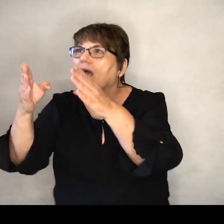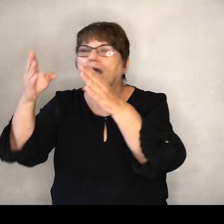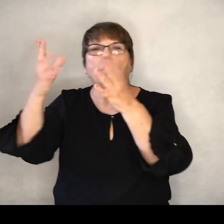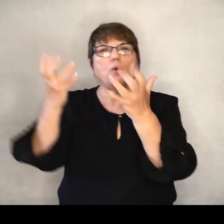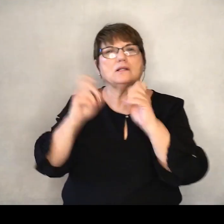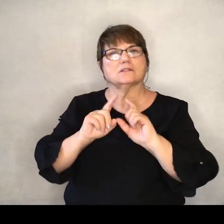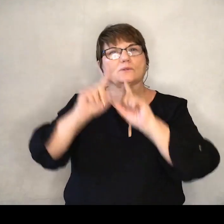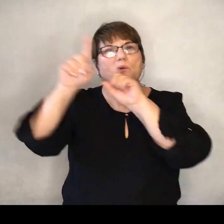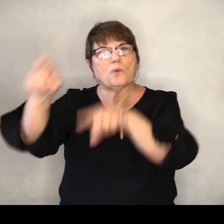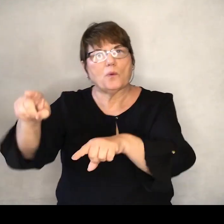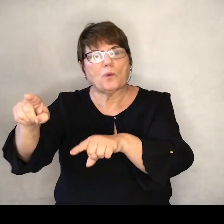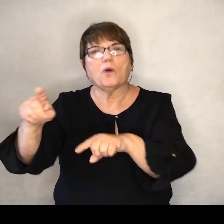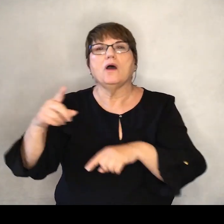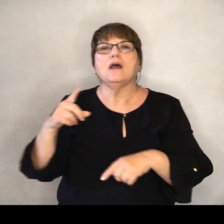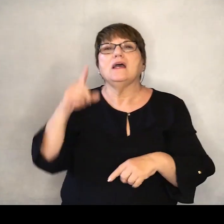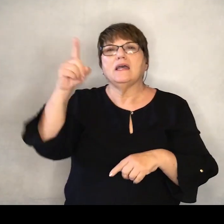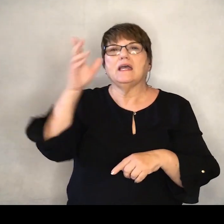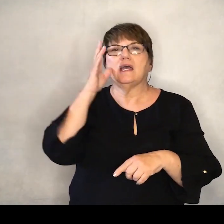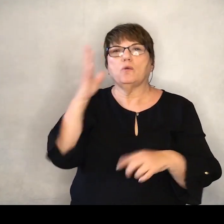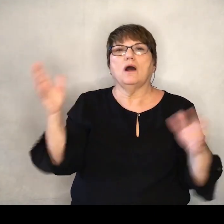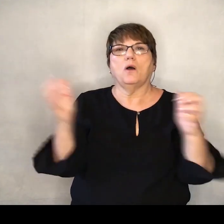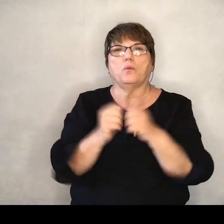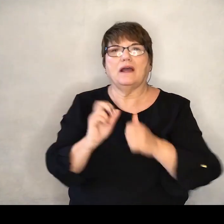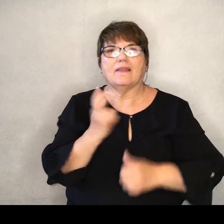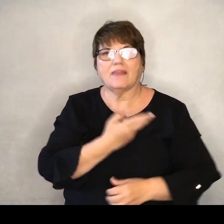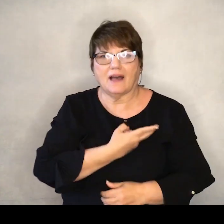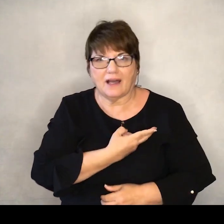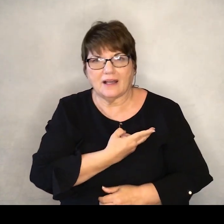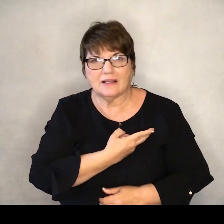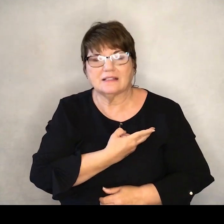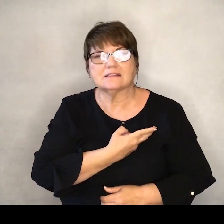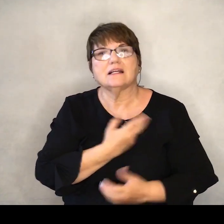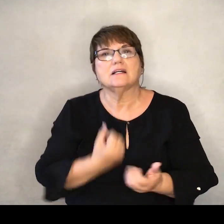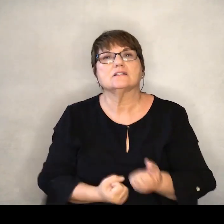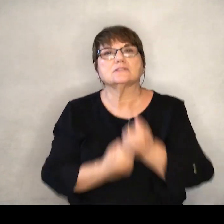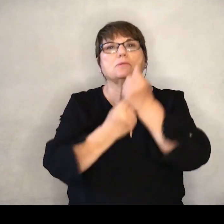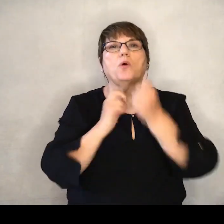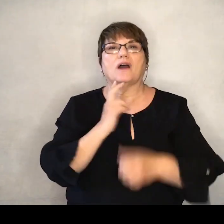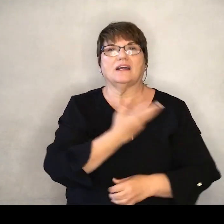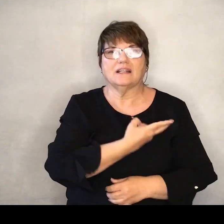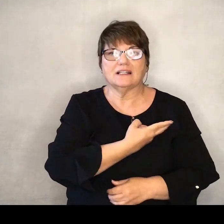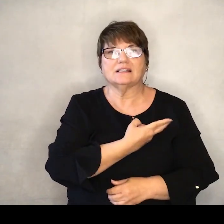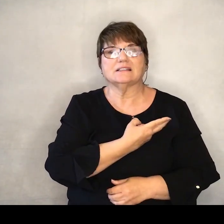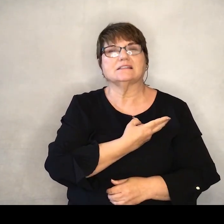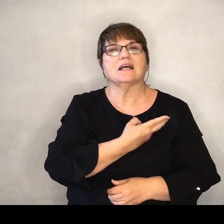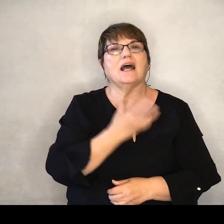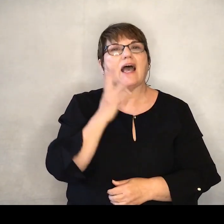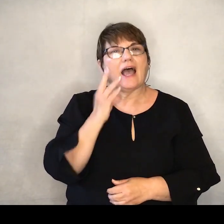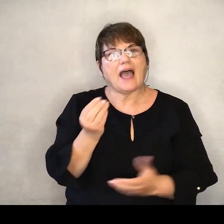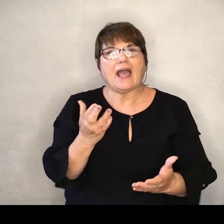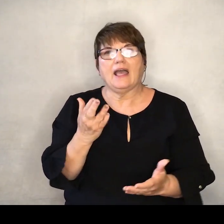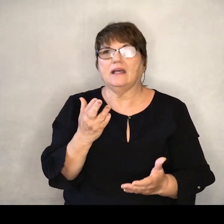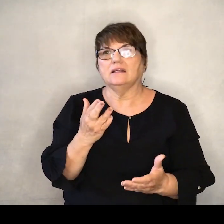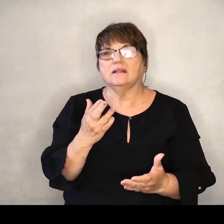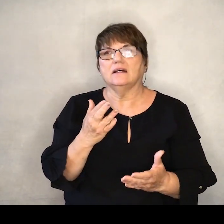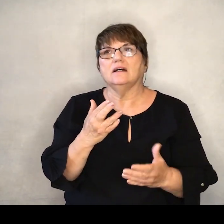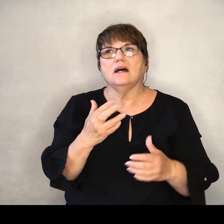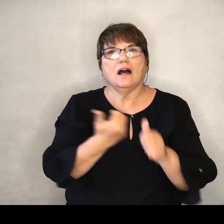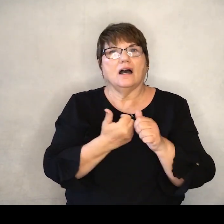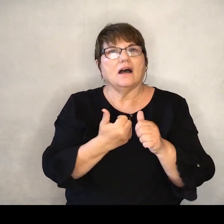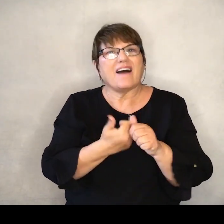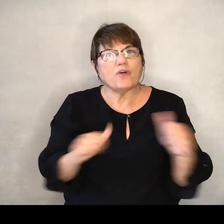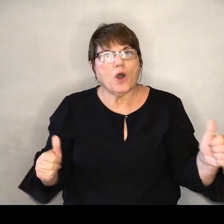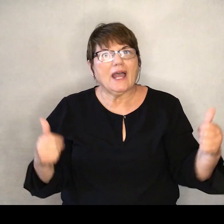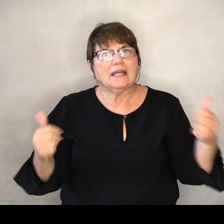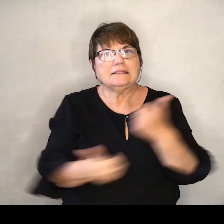to go. And where he will be with us and uphold us. And I'm going to add, keep us from danger. And